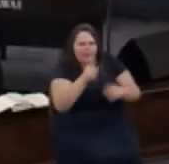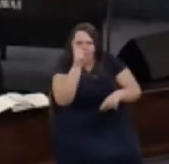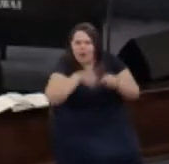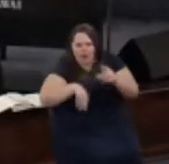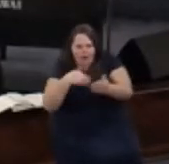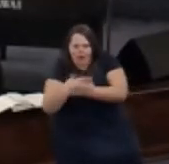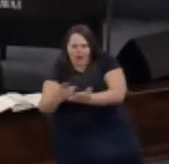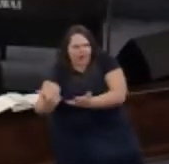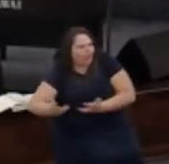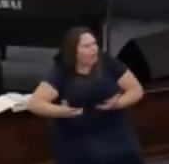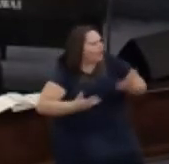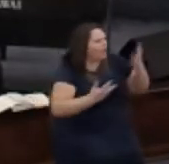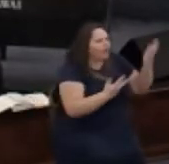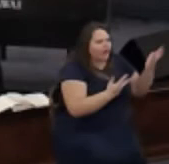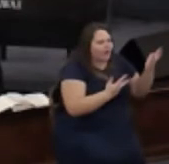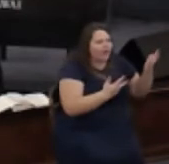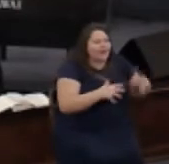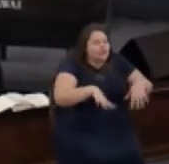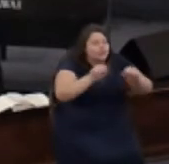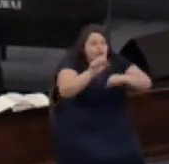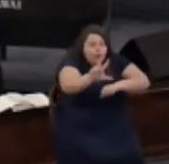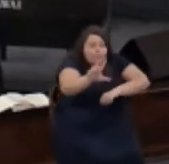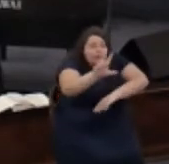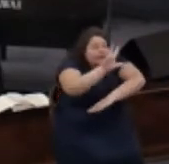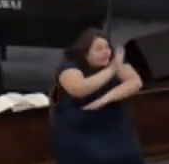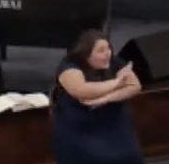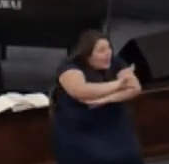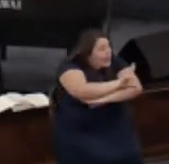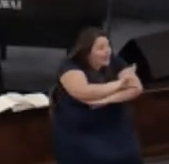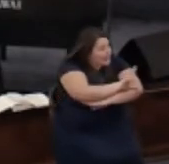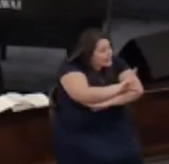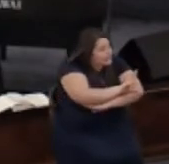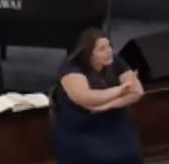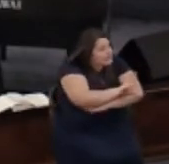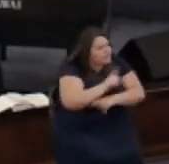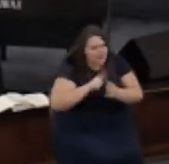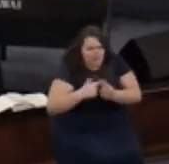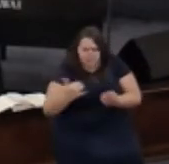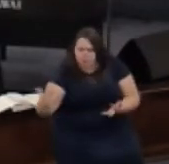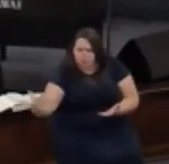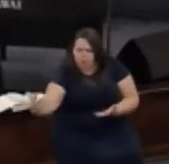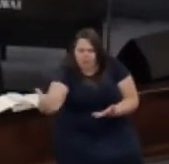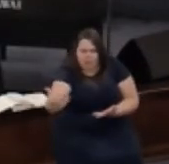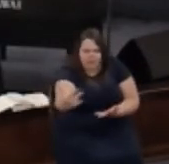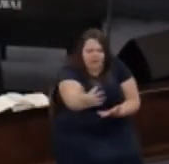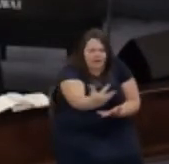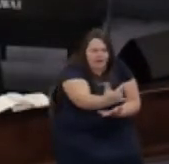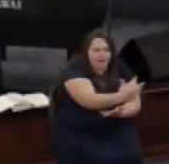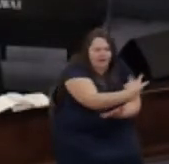all in fact it took them three days to gather it all up